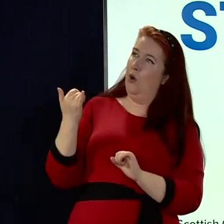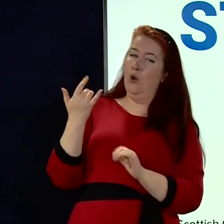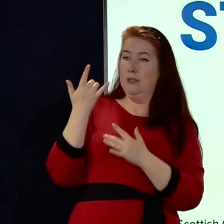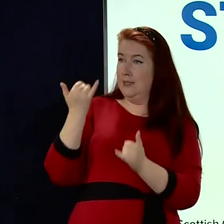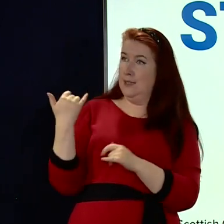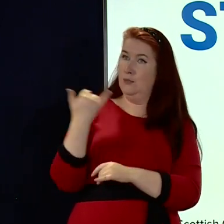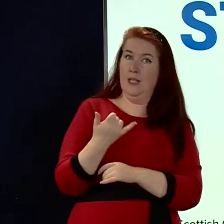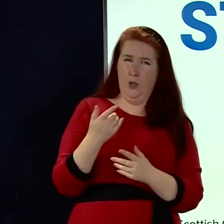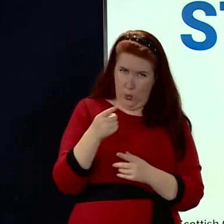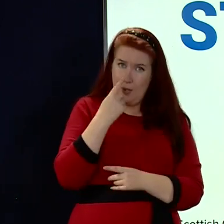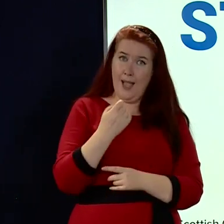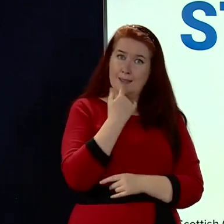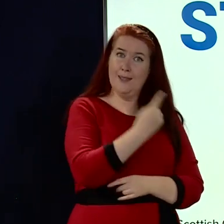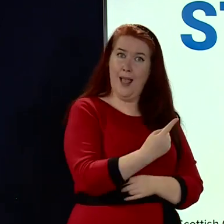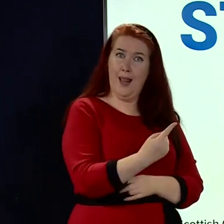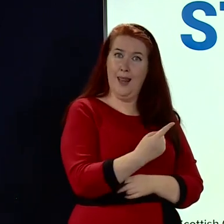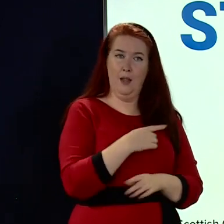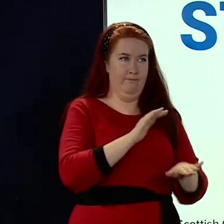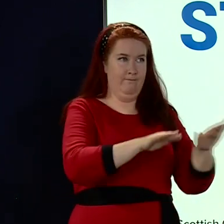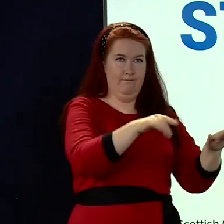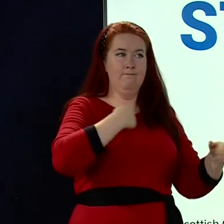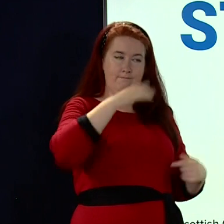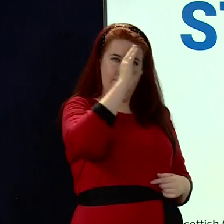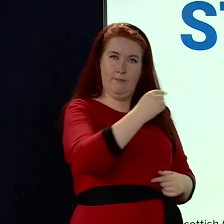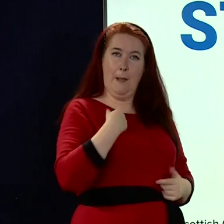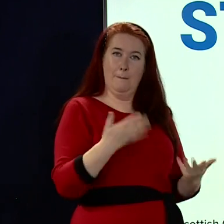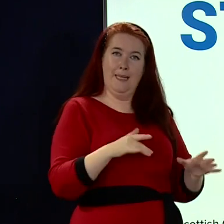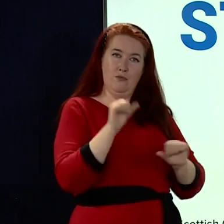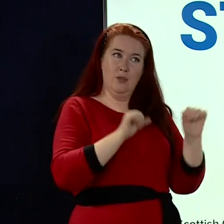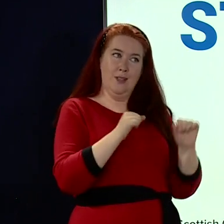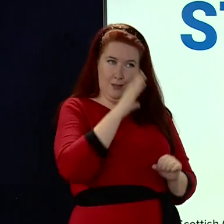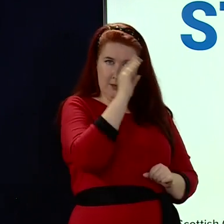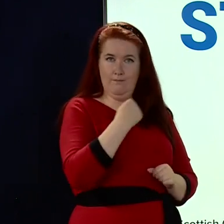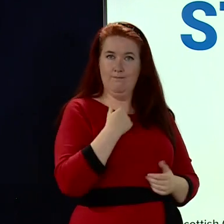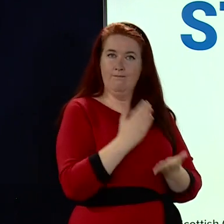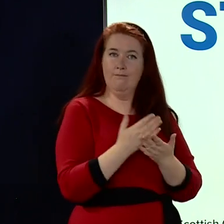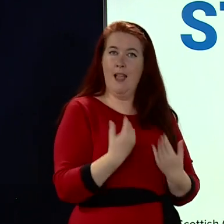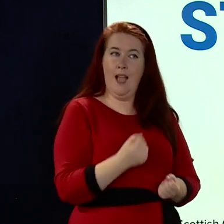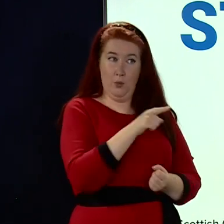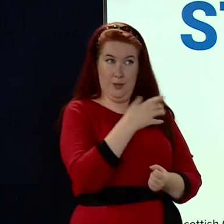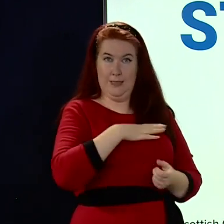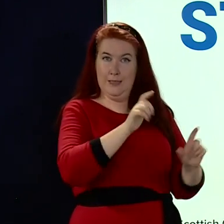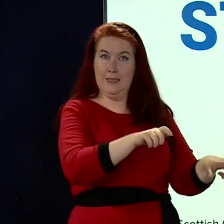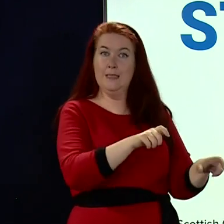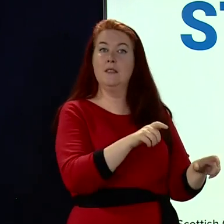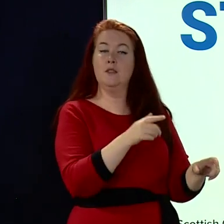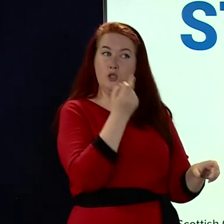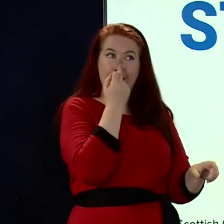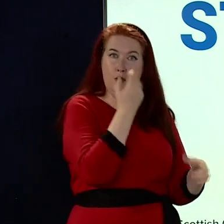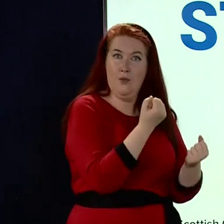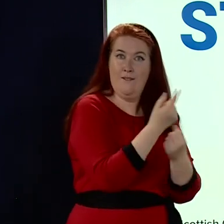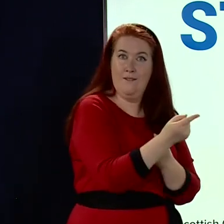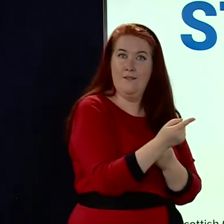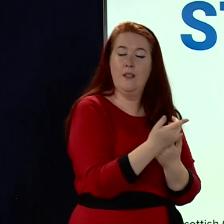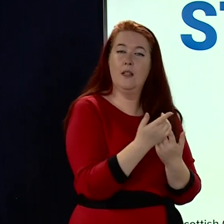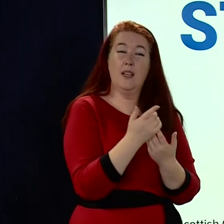to tell them that. You can tell them that straight away and do all the things that Jason talked about. Use the app. If you still haven't downloaded the app, get it